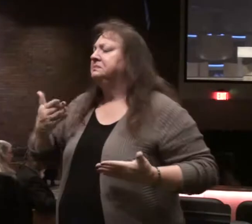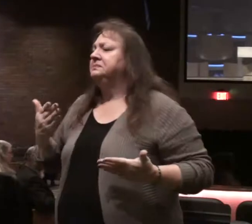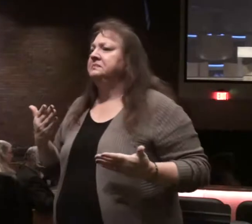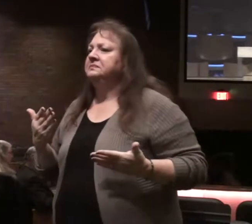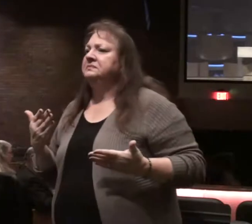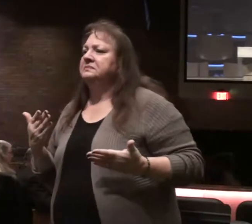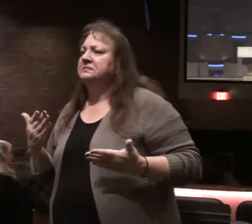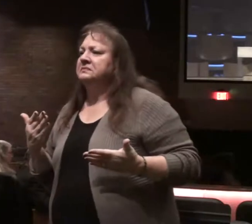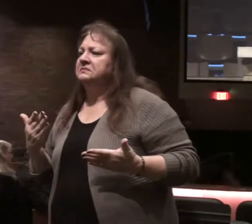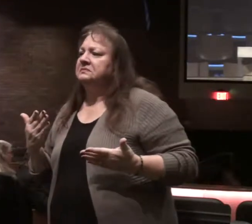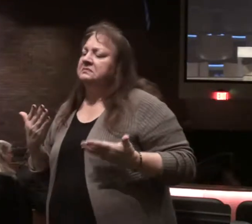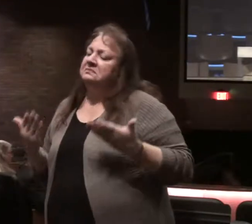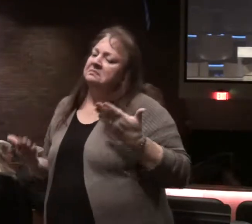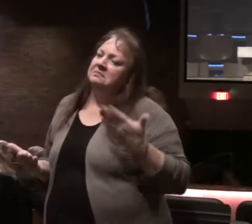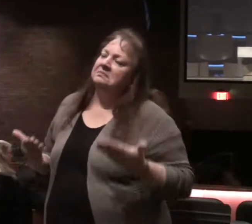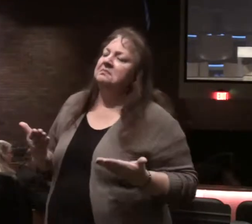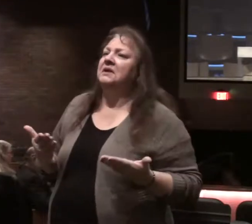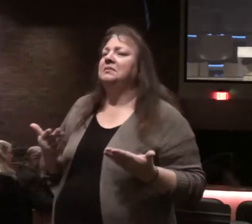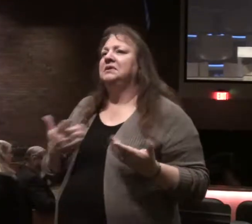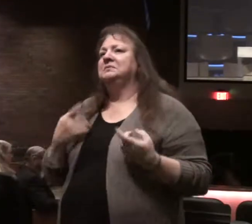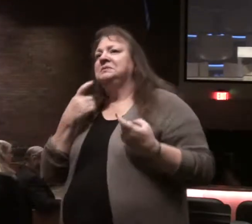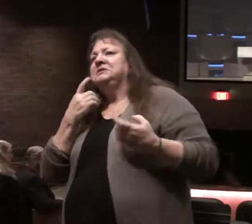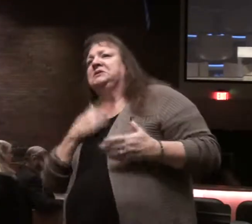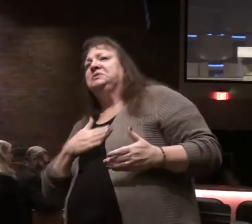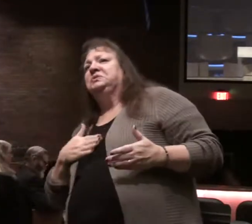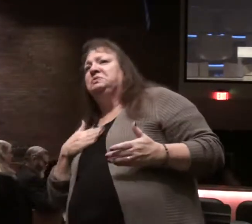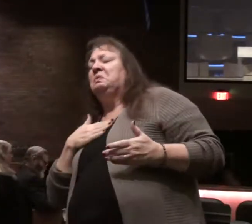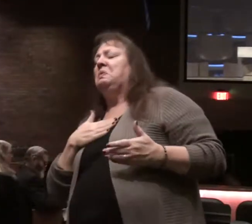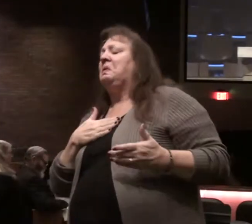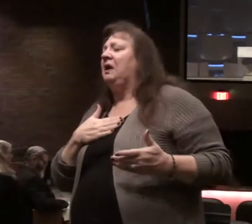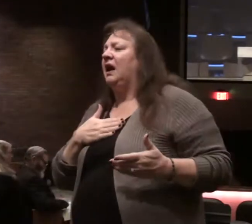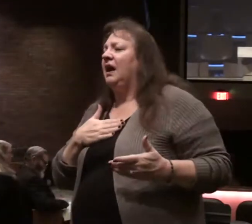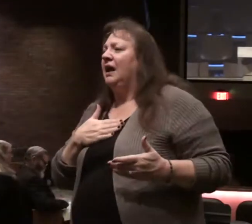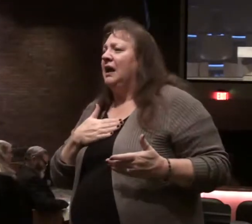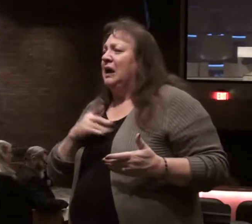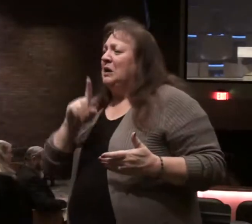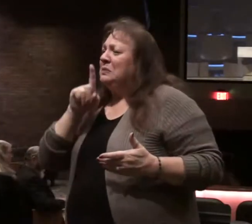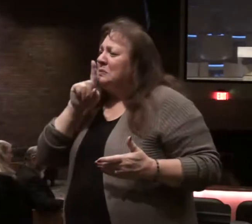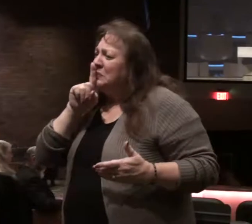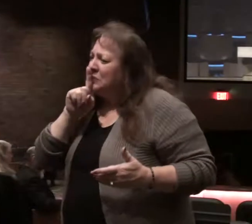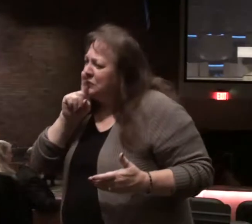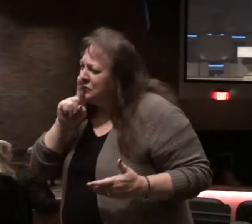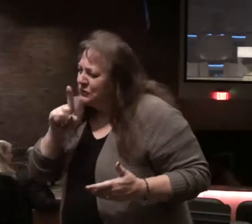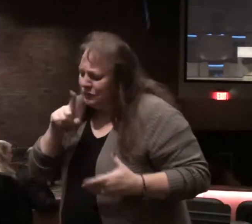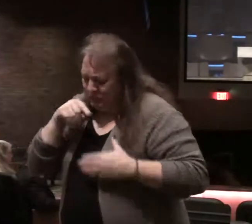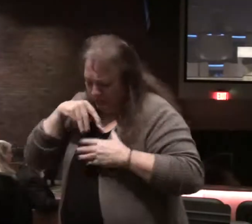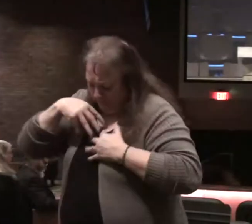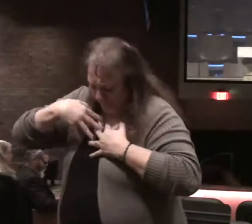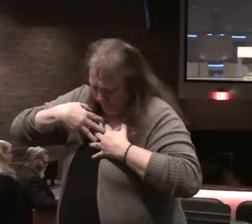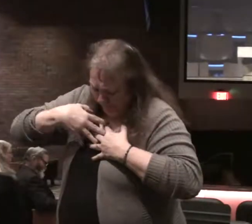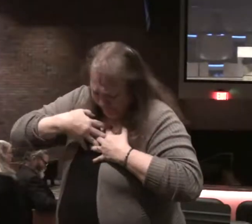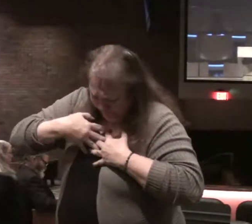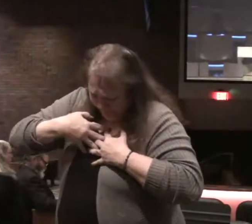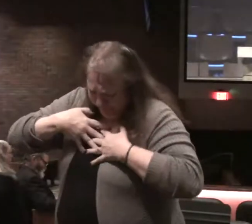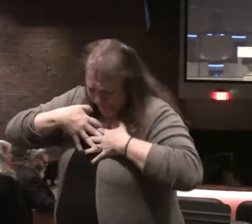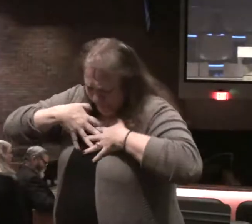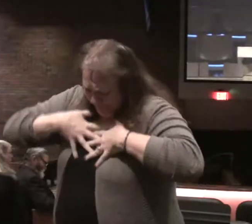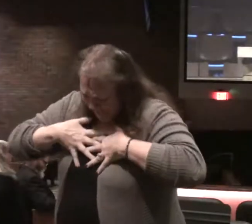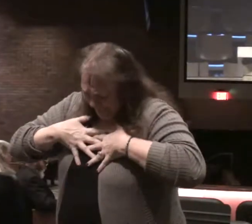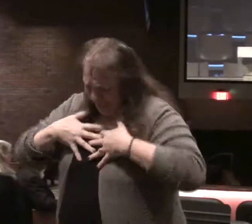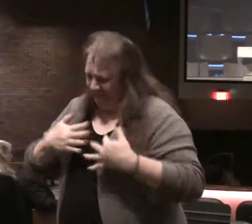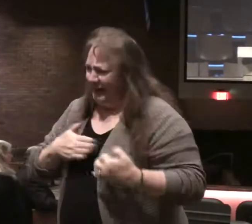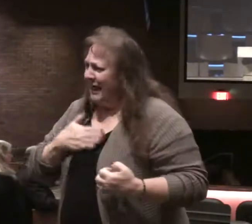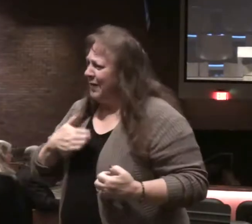passing pleasure of sin, as the author of Hebrews says. But there is not true, deep-rooted happiness,